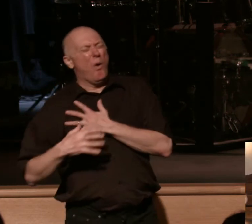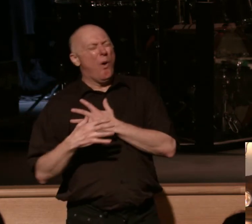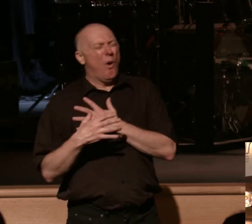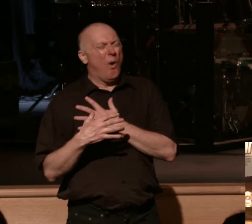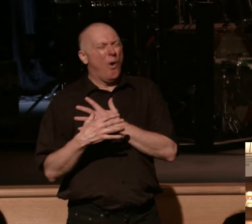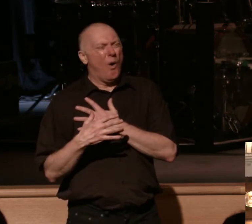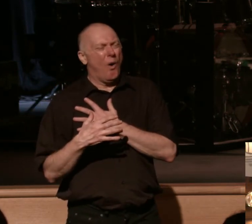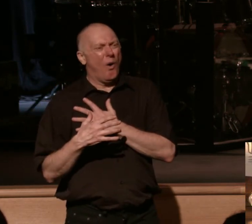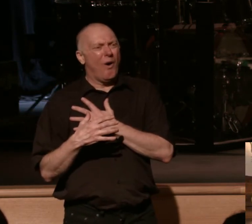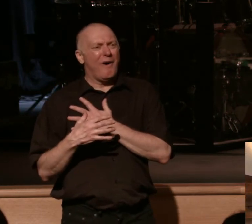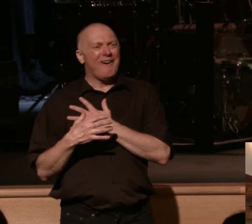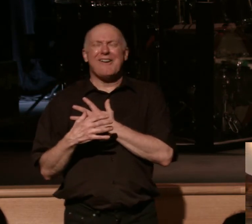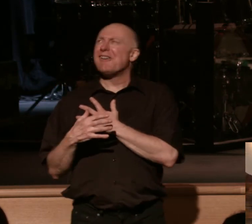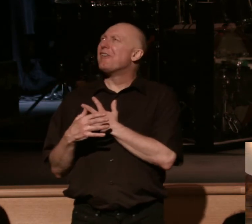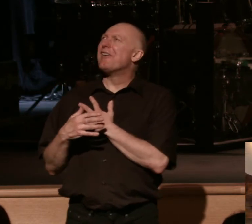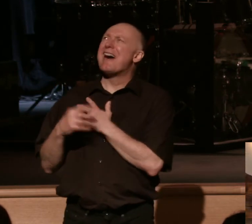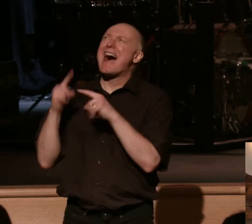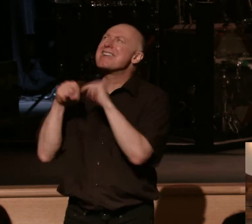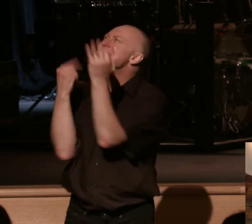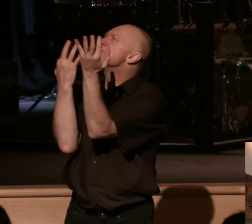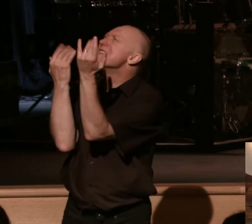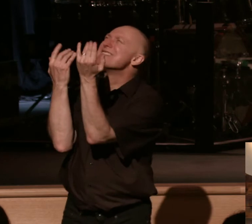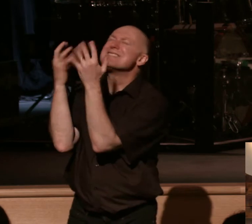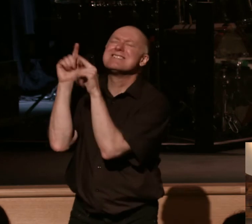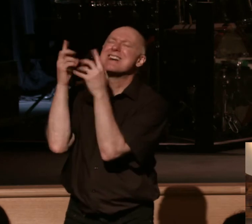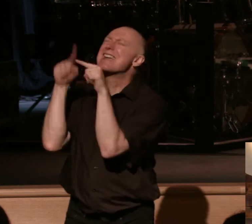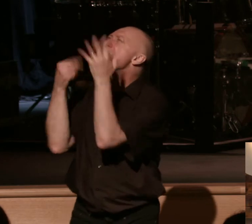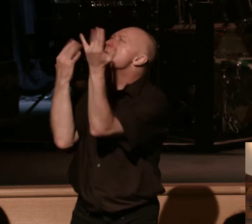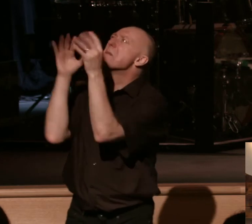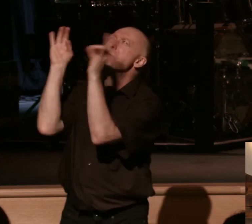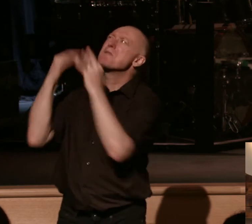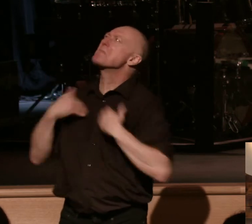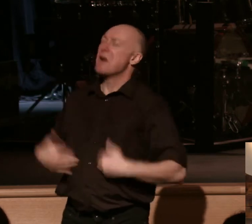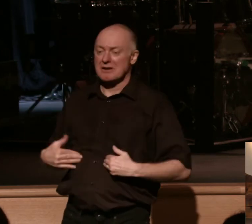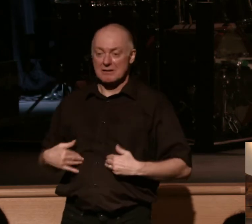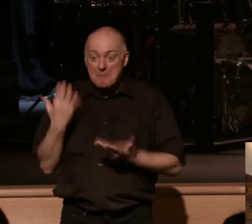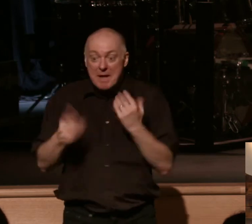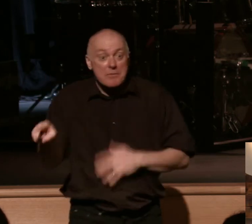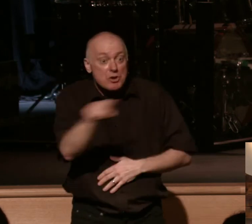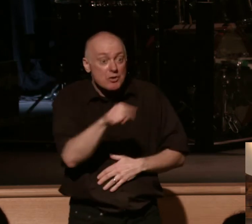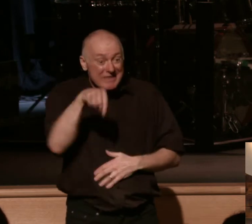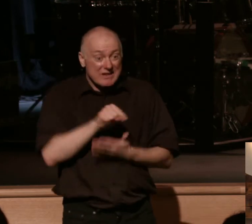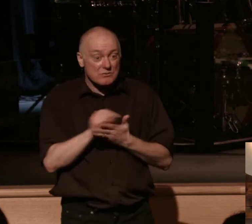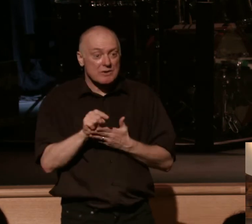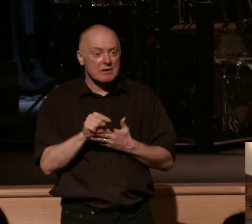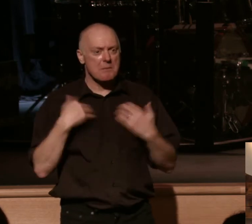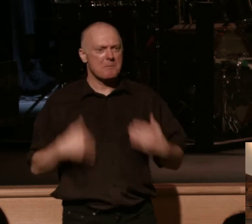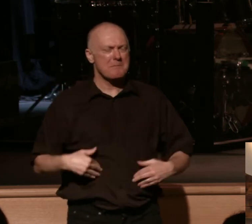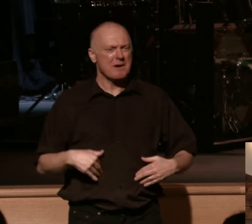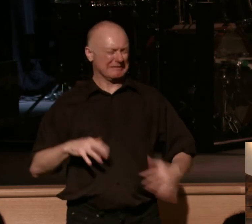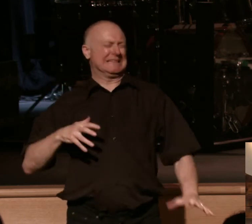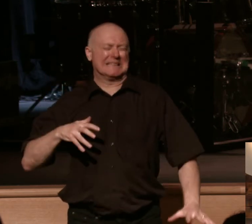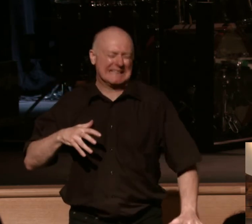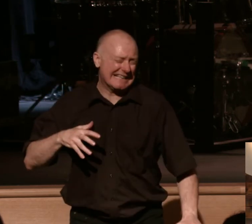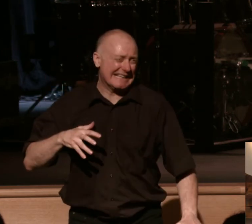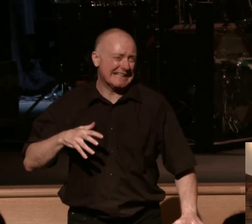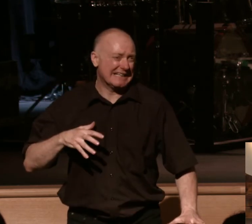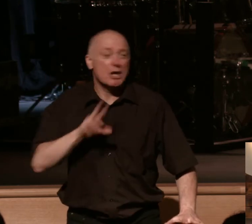world to hey I'm groaning for glory this week when you are fighting against sin and you're fatigued from fighting against sin you can